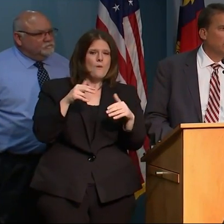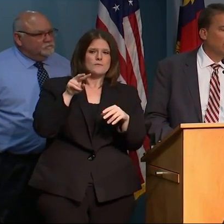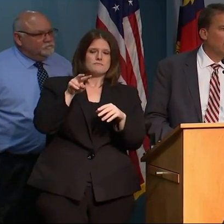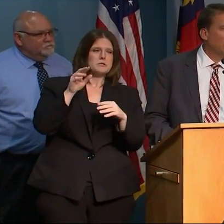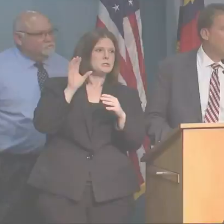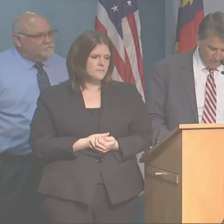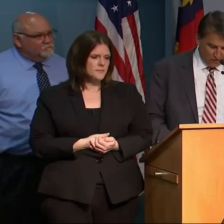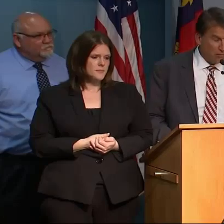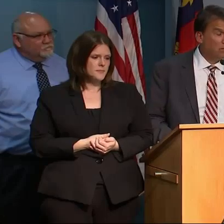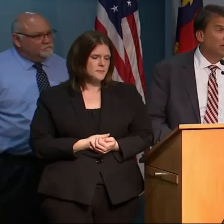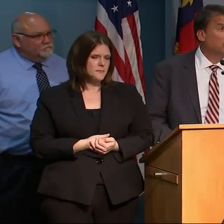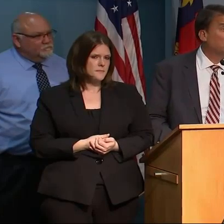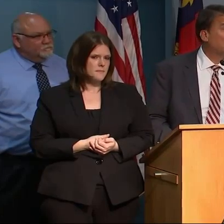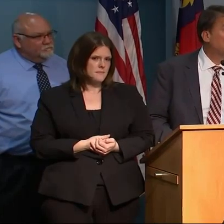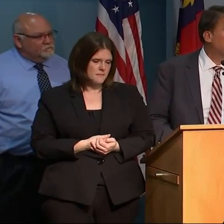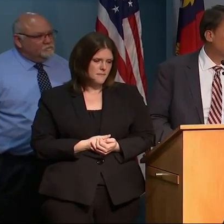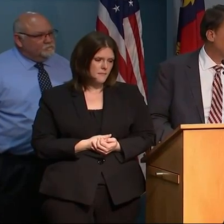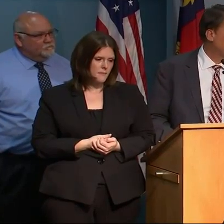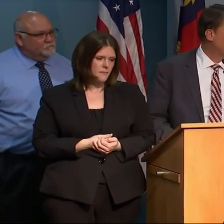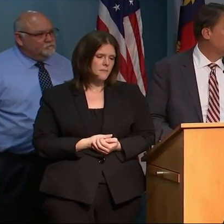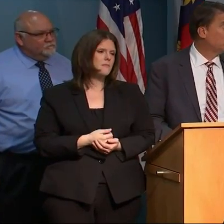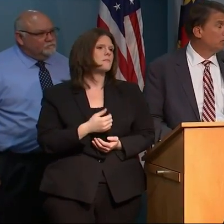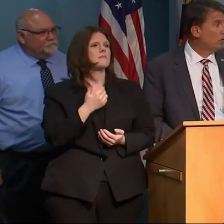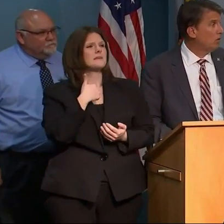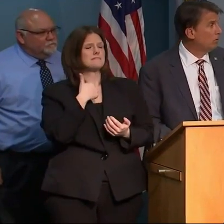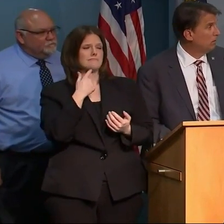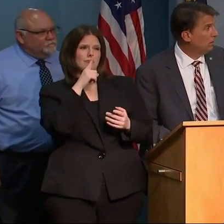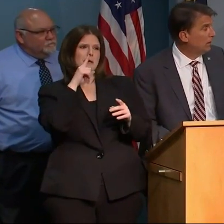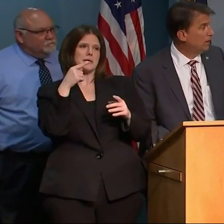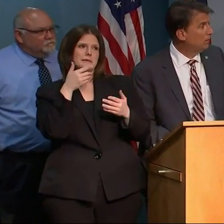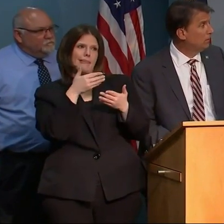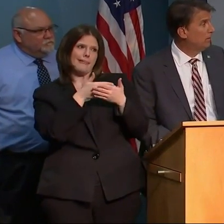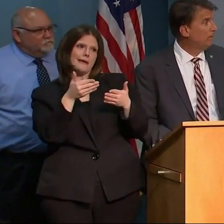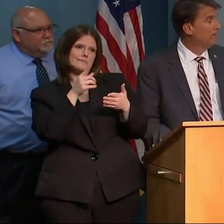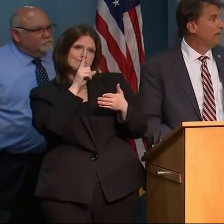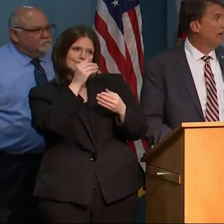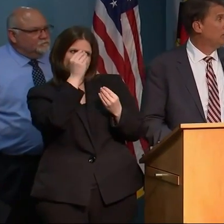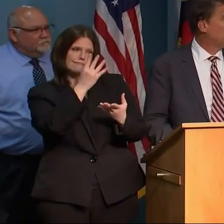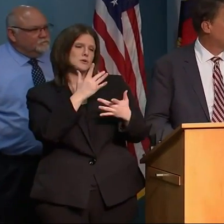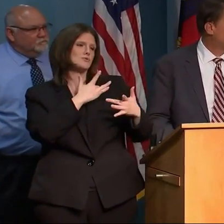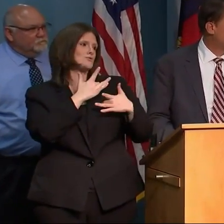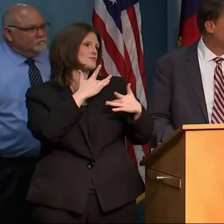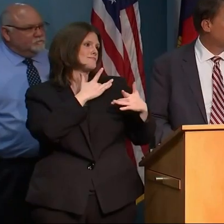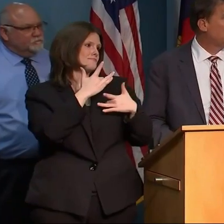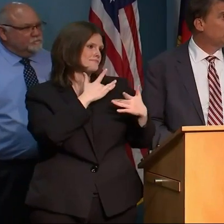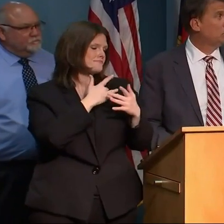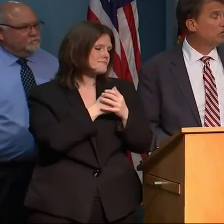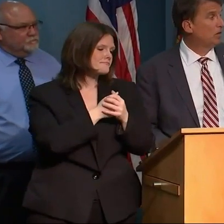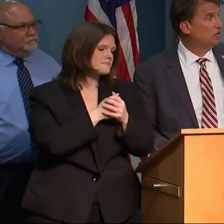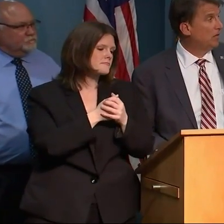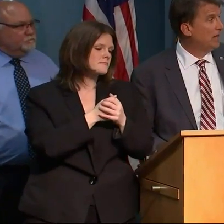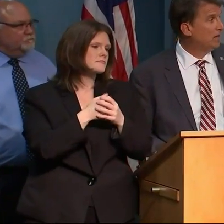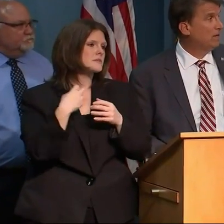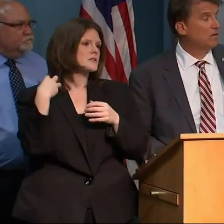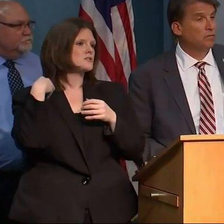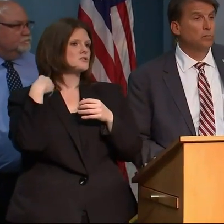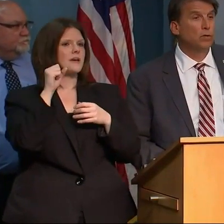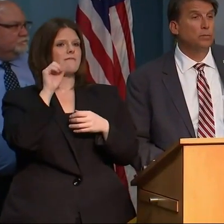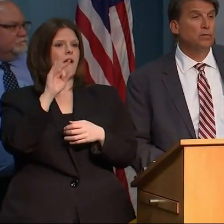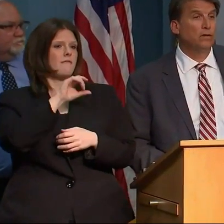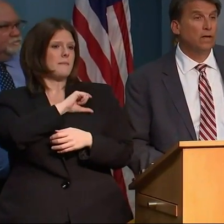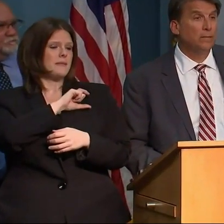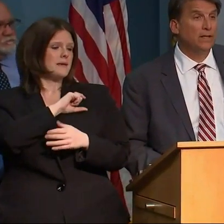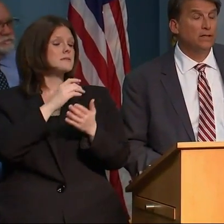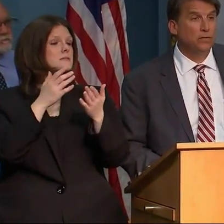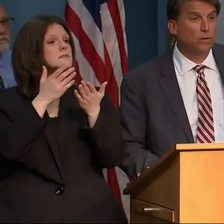best of North Carolina. There are some things that still concern me. First of all, as I think the chief of police stated, there are